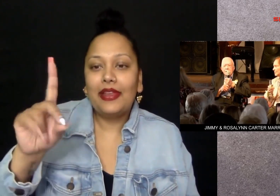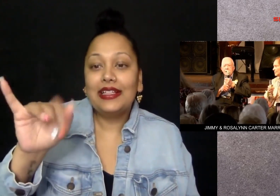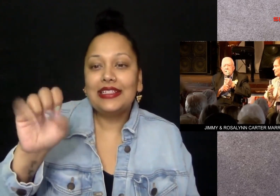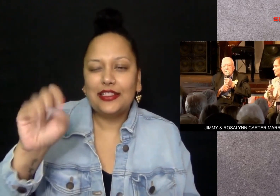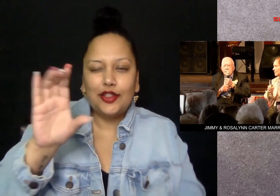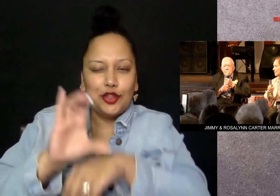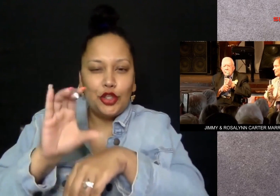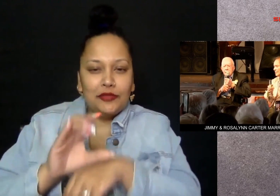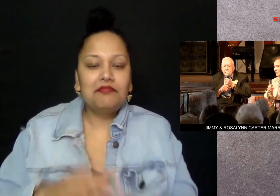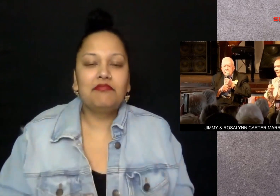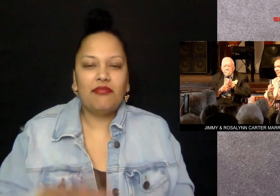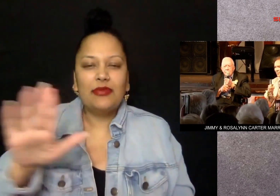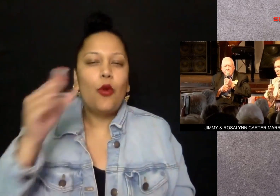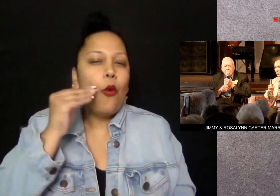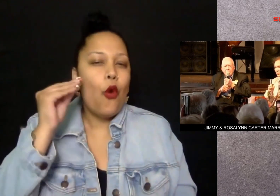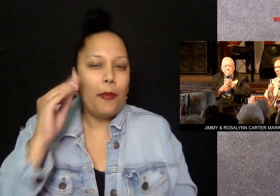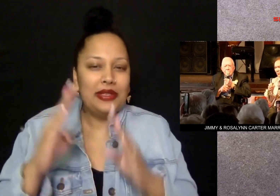hometown of Plains, Georgia